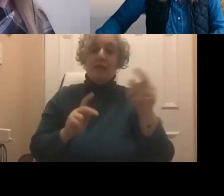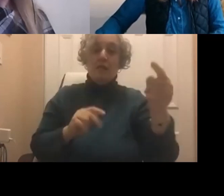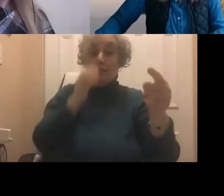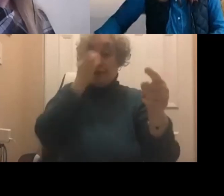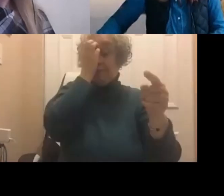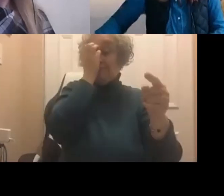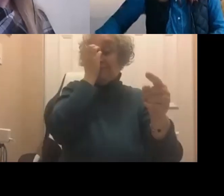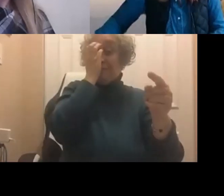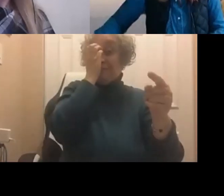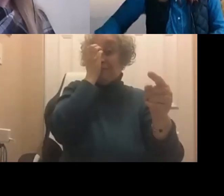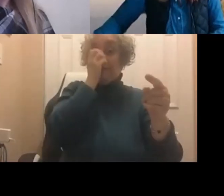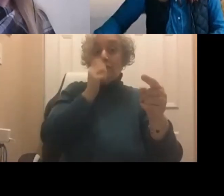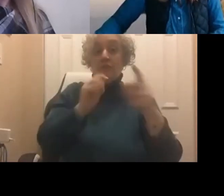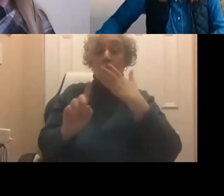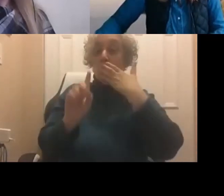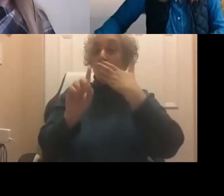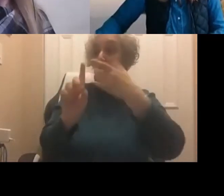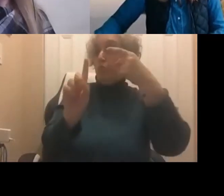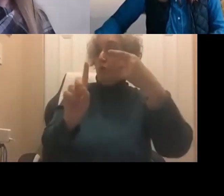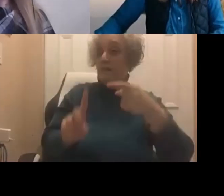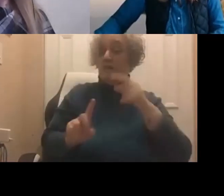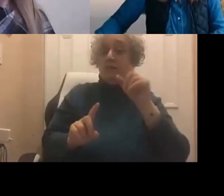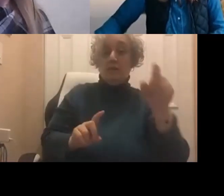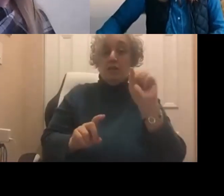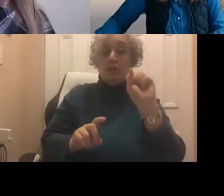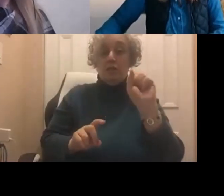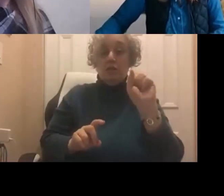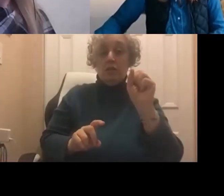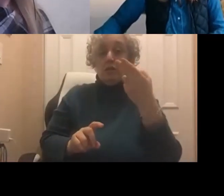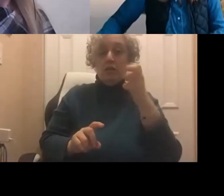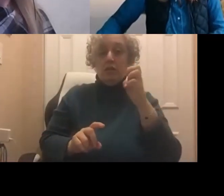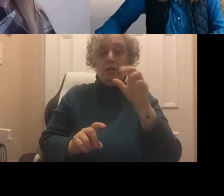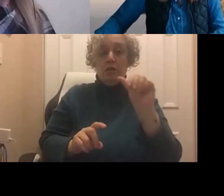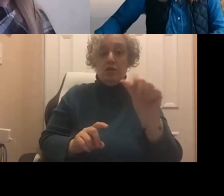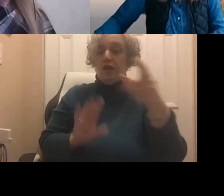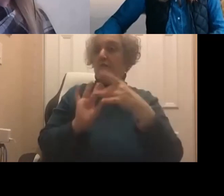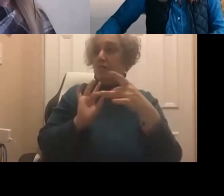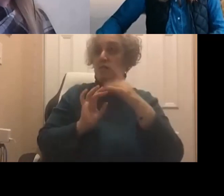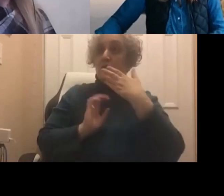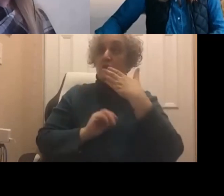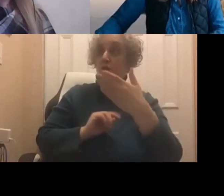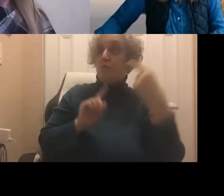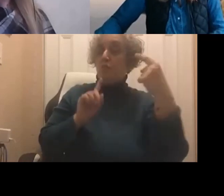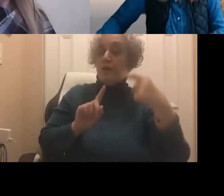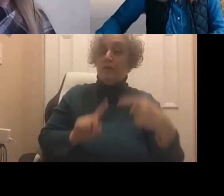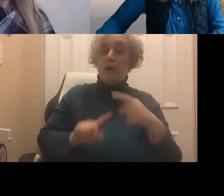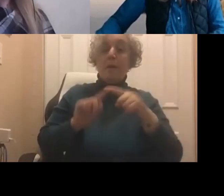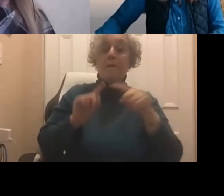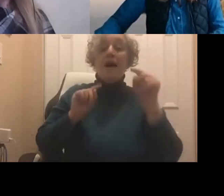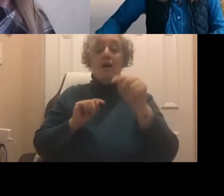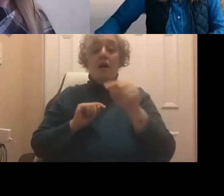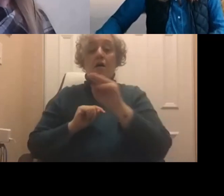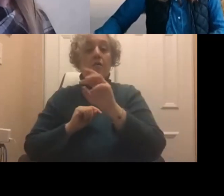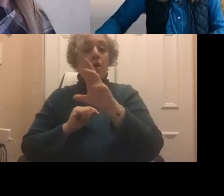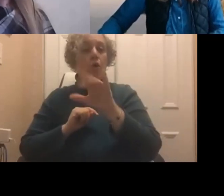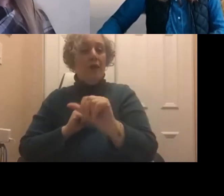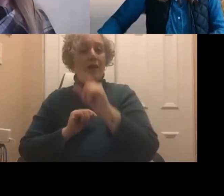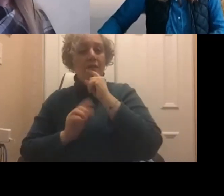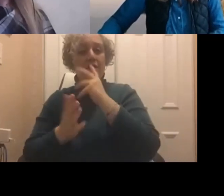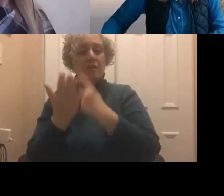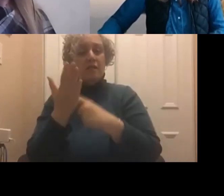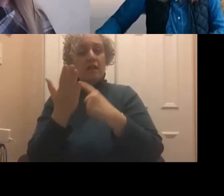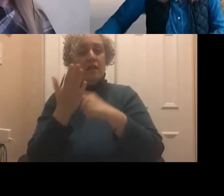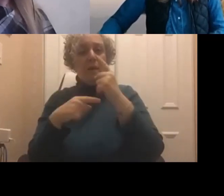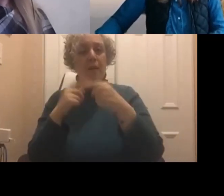Rich, those are great points. There was one question in Maria's, which was more about regulations and policy. I think